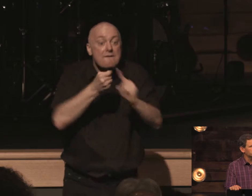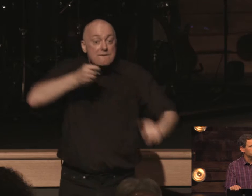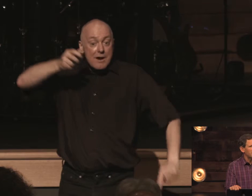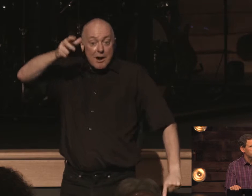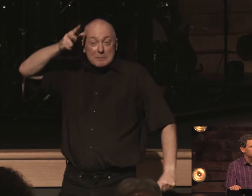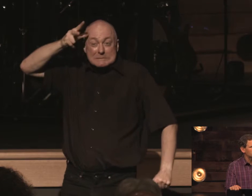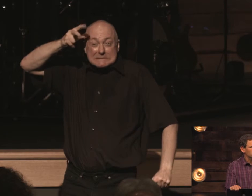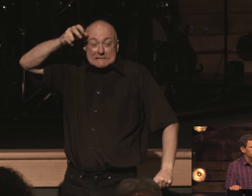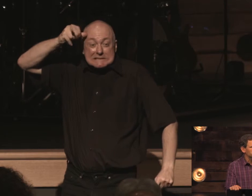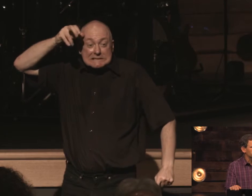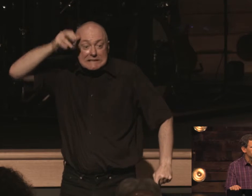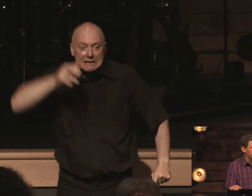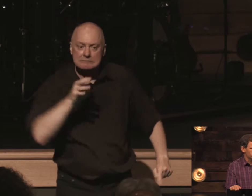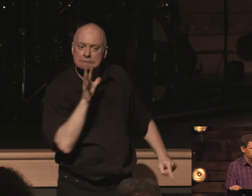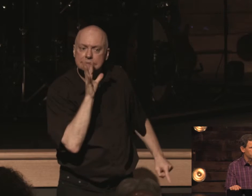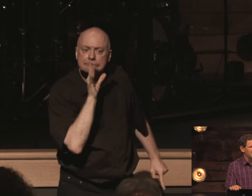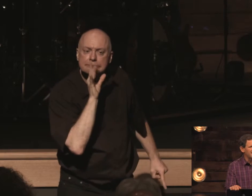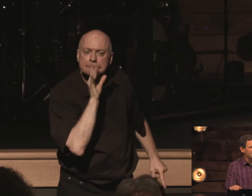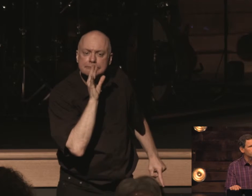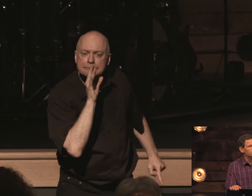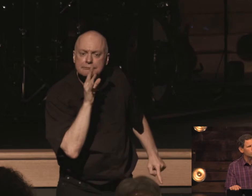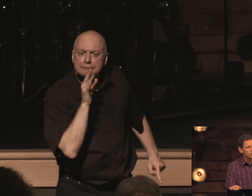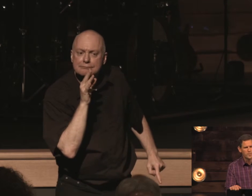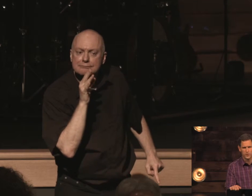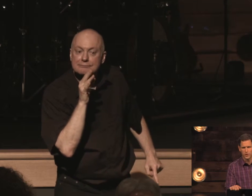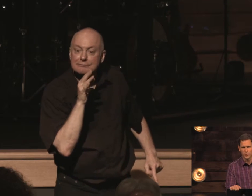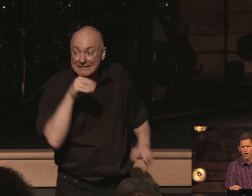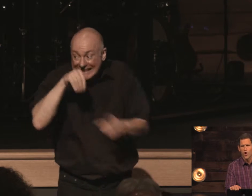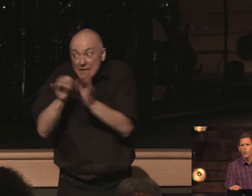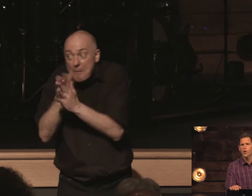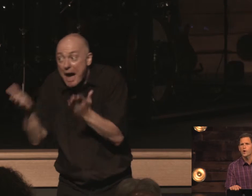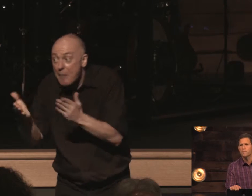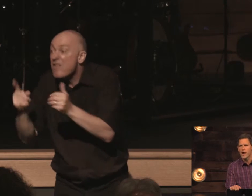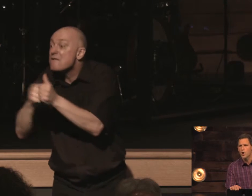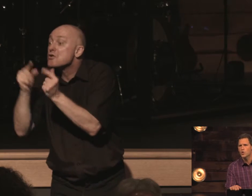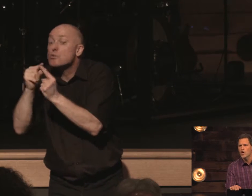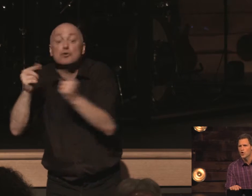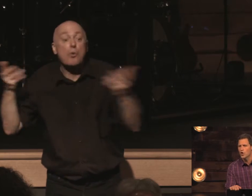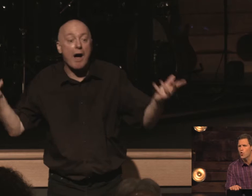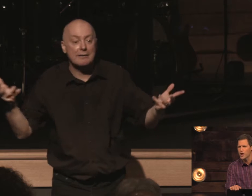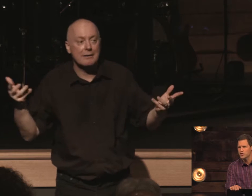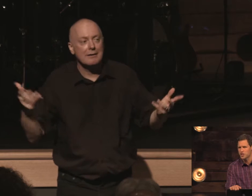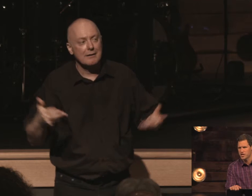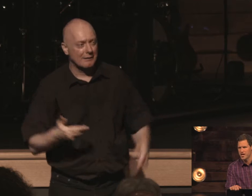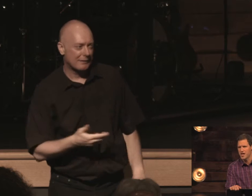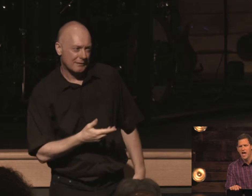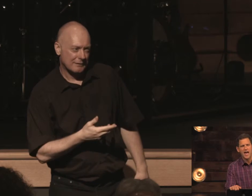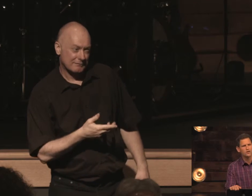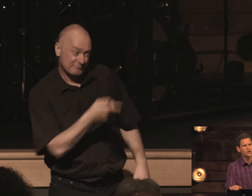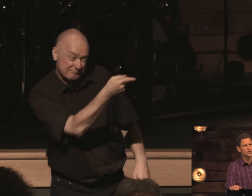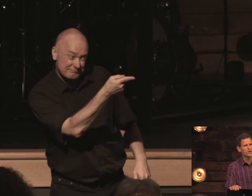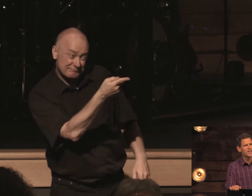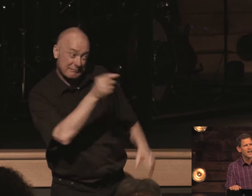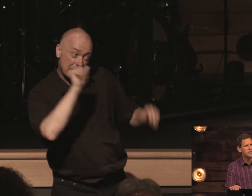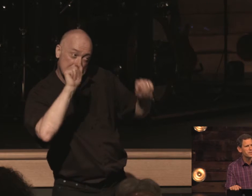slimy serpent's mouth in scripture were about the questioning as to the reliability